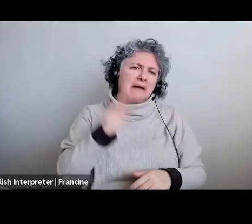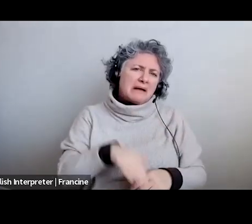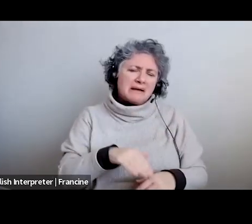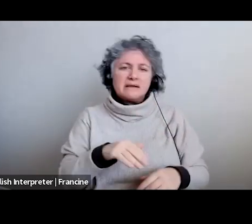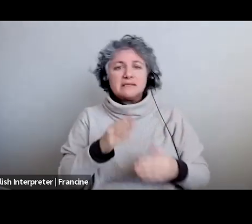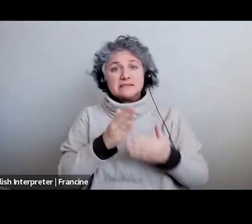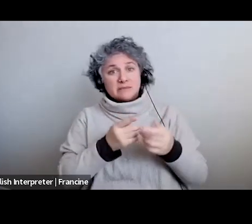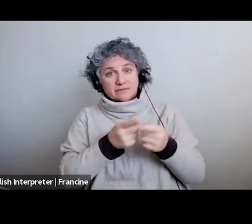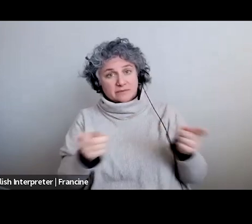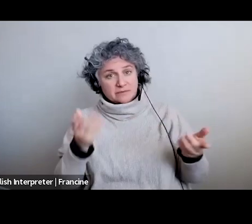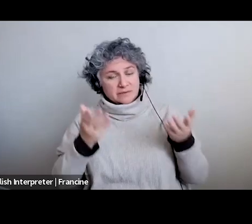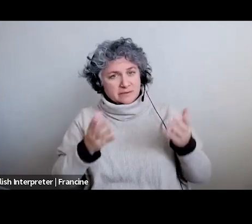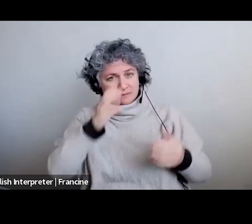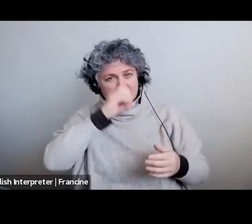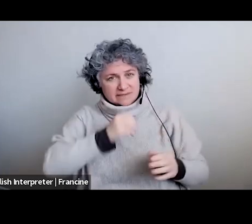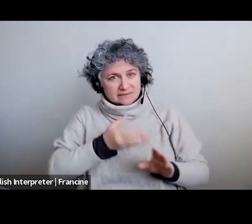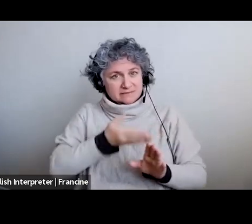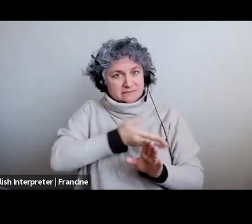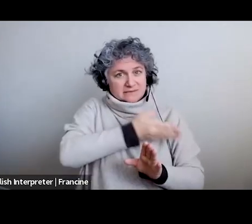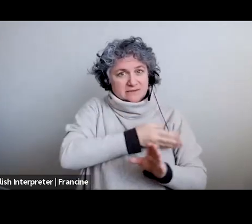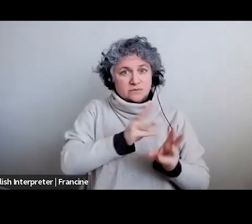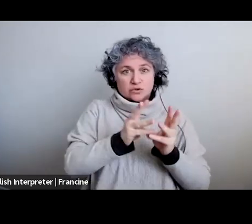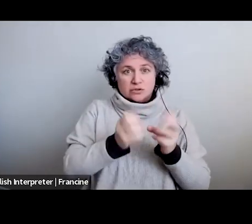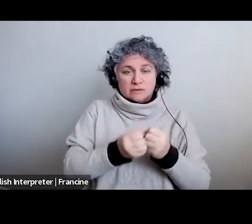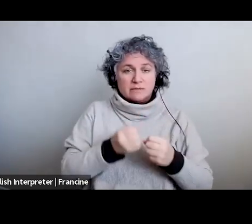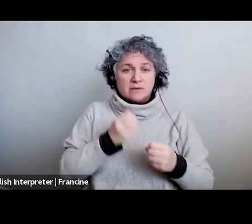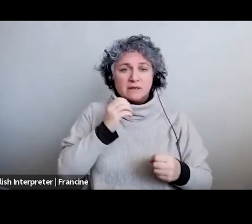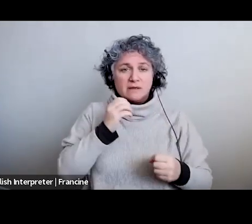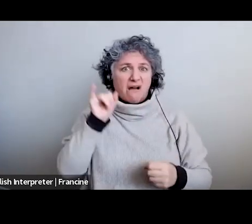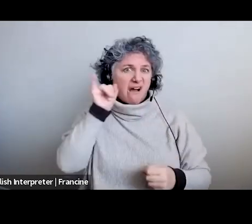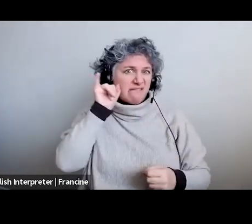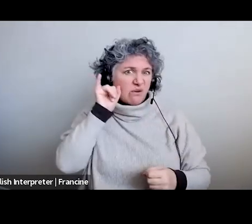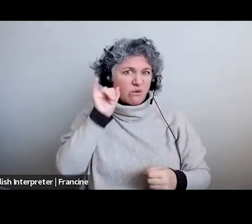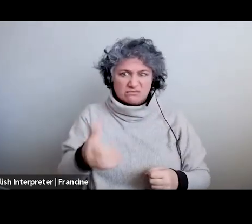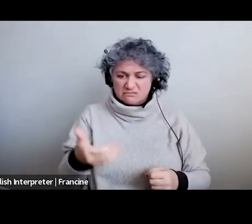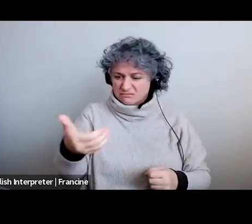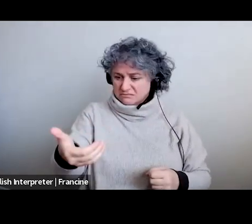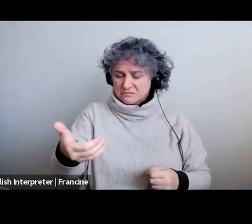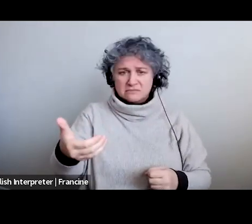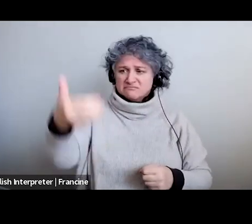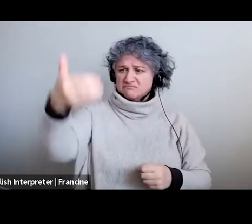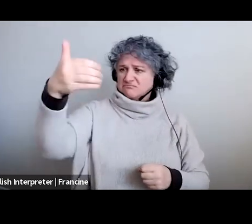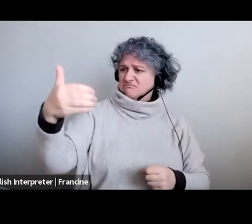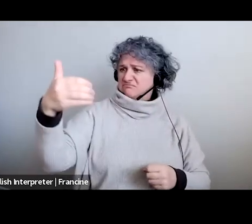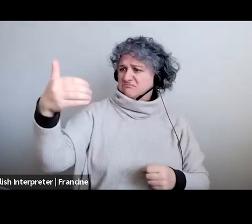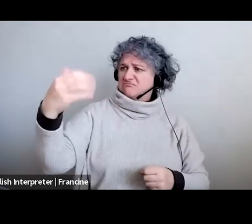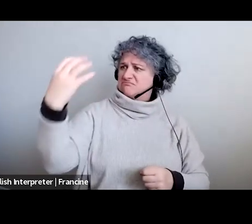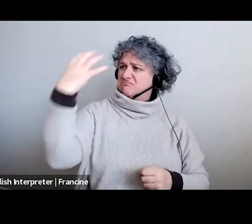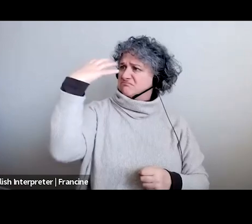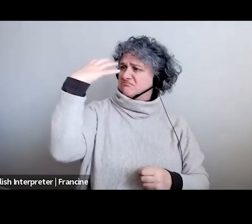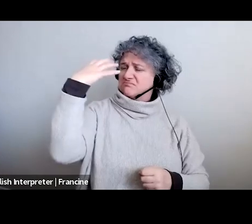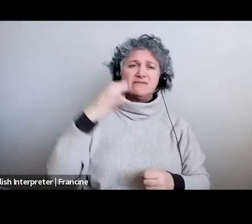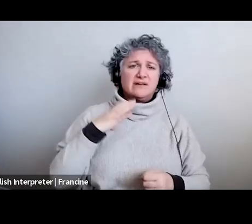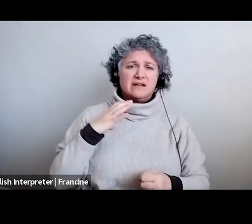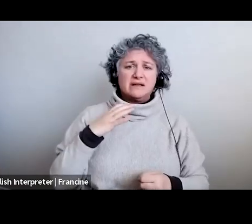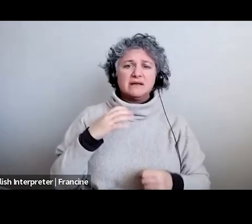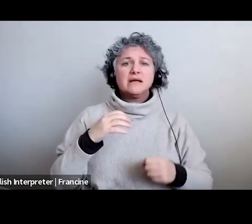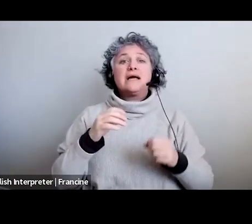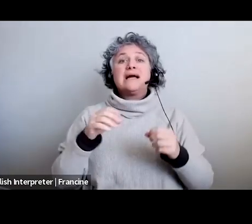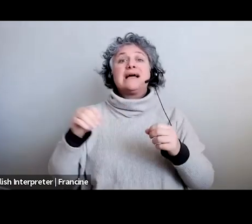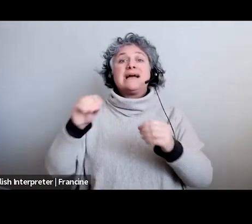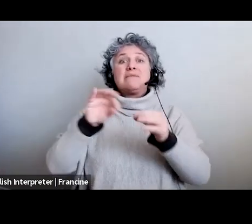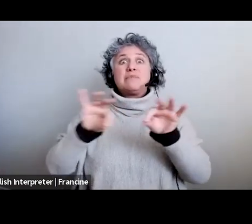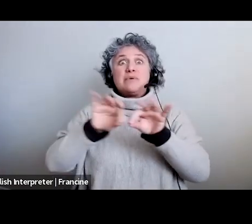taken the previous workshops you're doing but if you're using an iphone even and iphones are fine or whatever type of phone just make sure it's horizontal